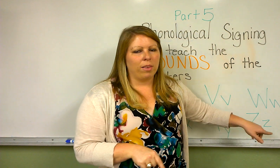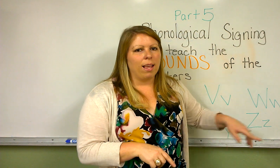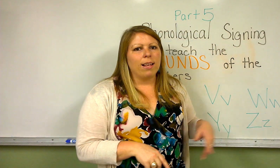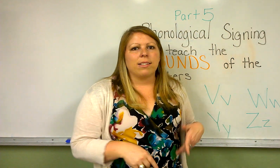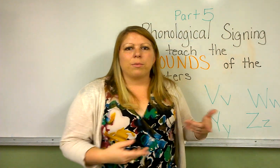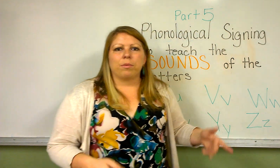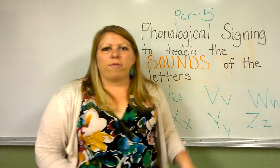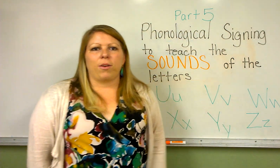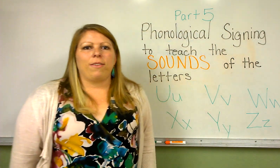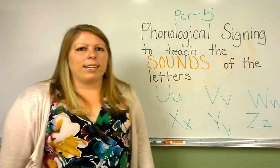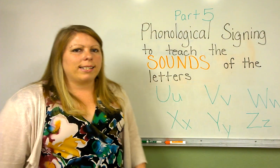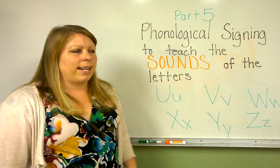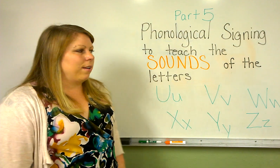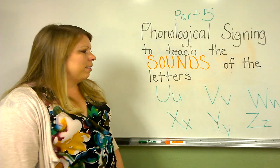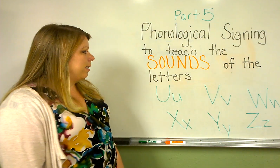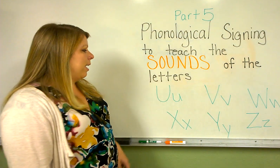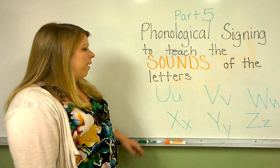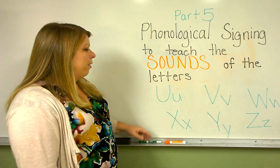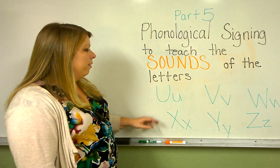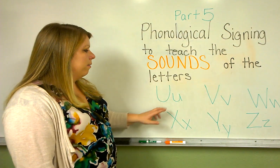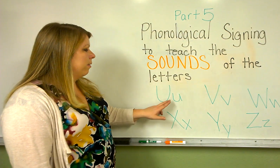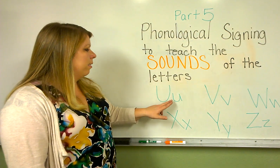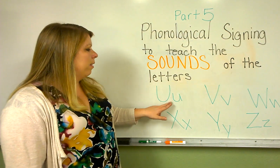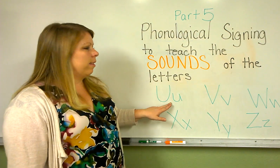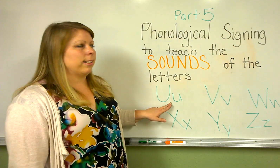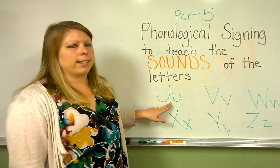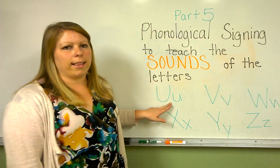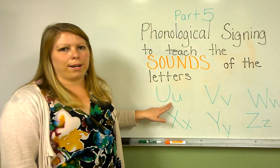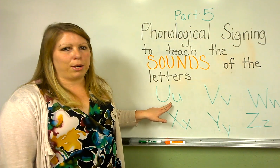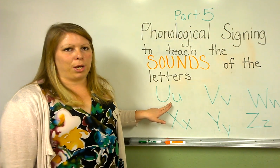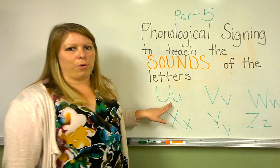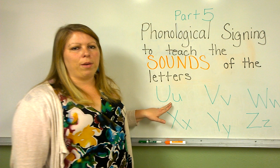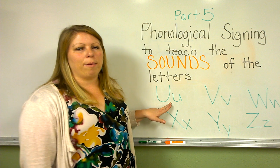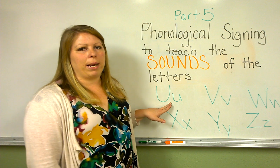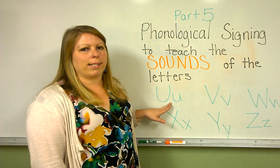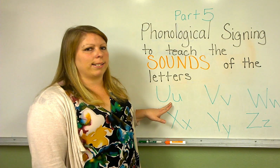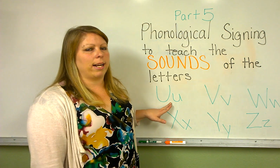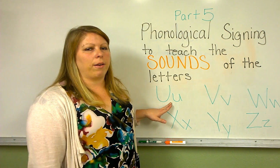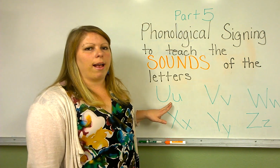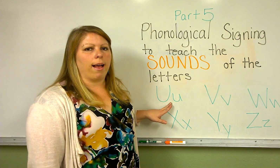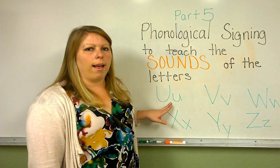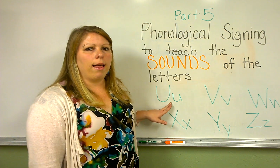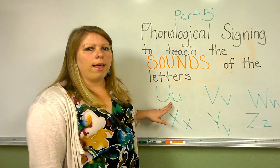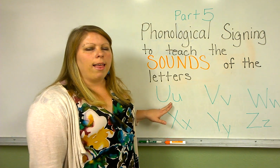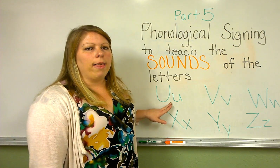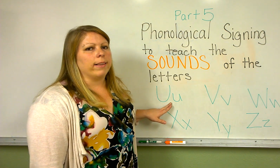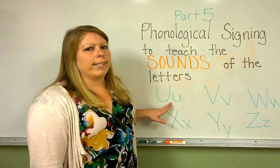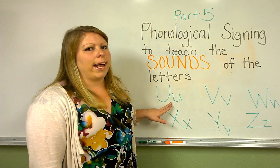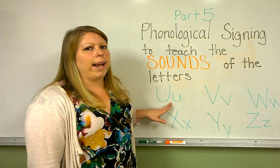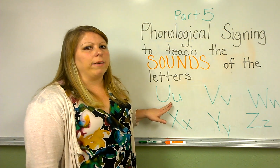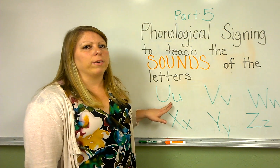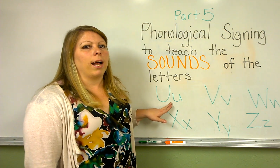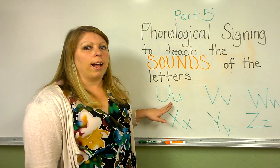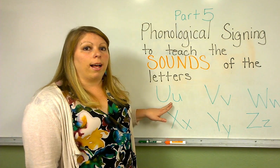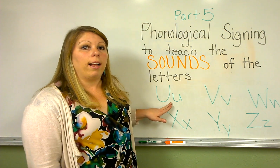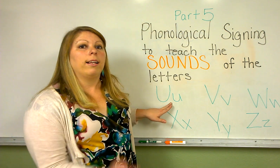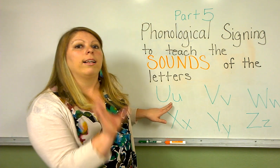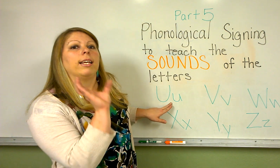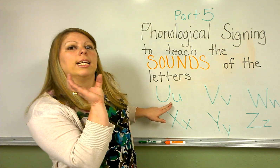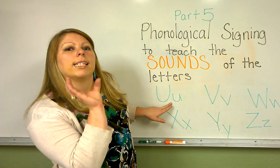So we'll review these sounds together. This is the letter U. It makes the sound uh. The sign for uh is